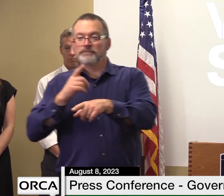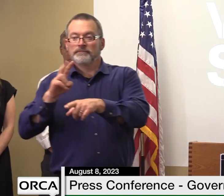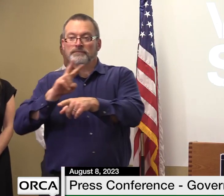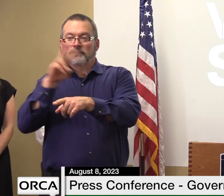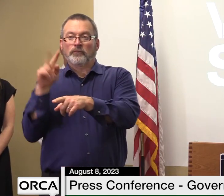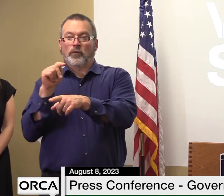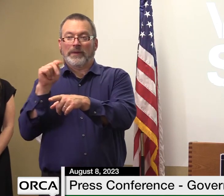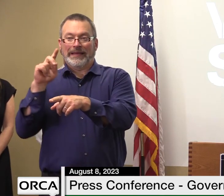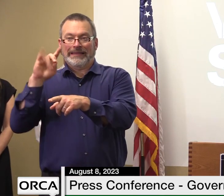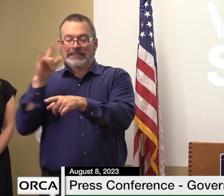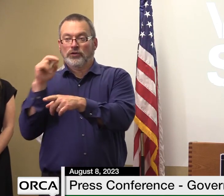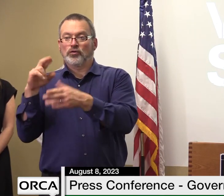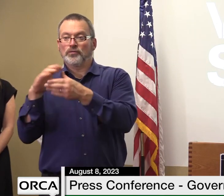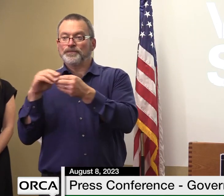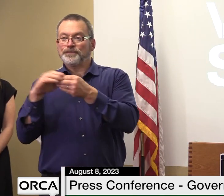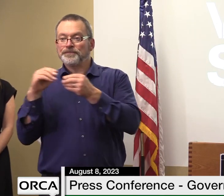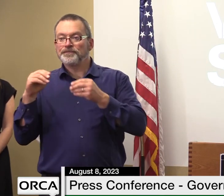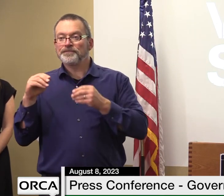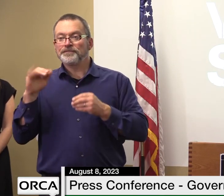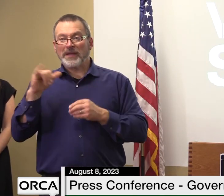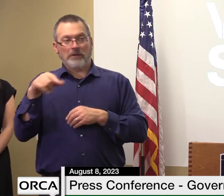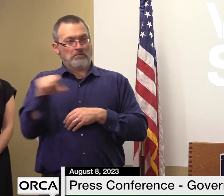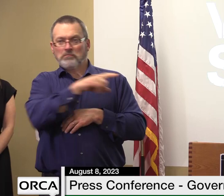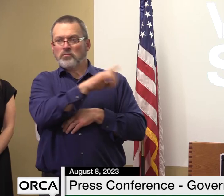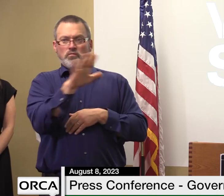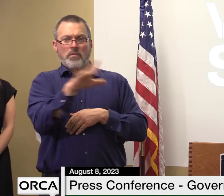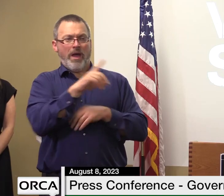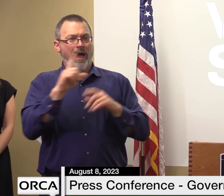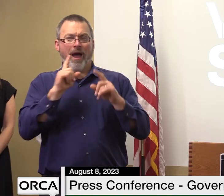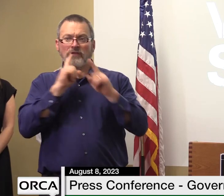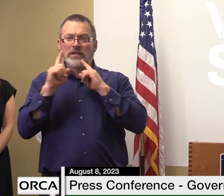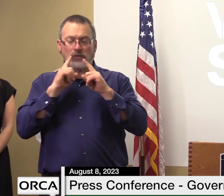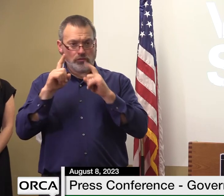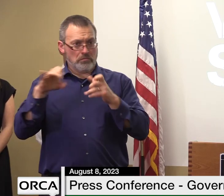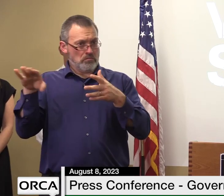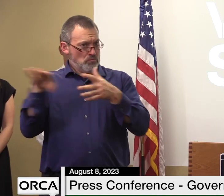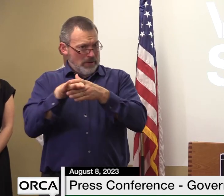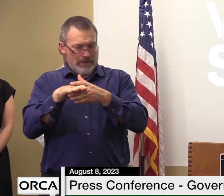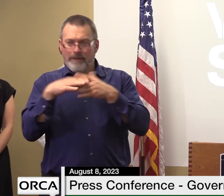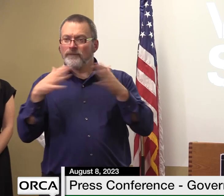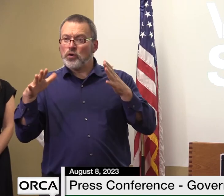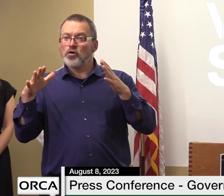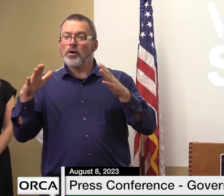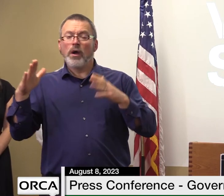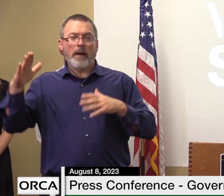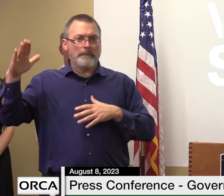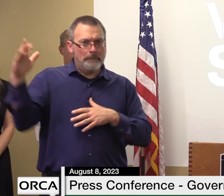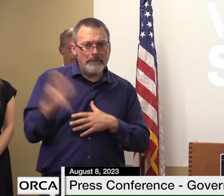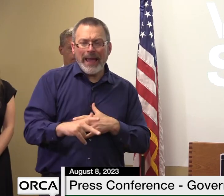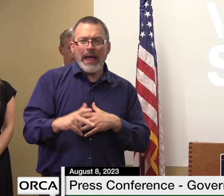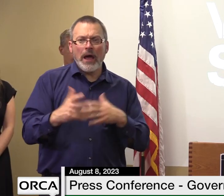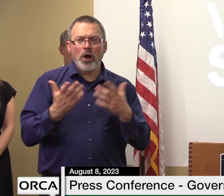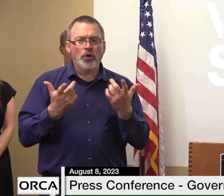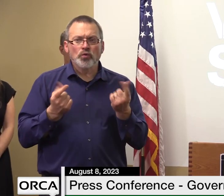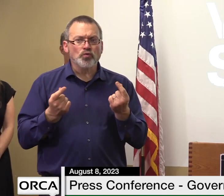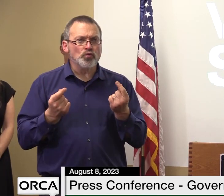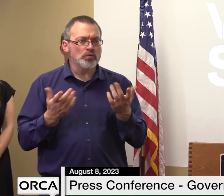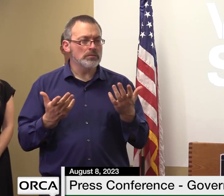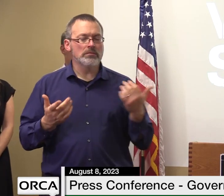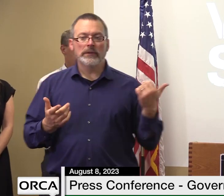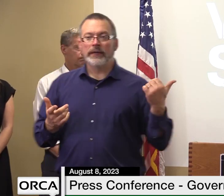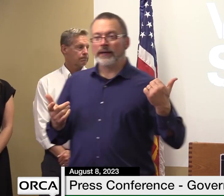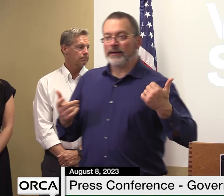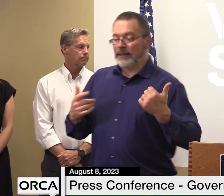would be introduced very shortly after they return and i think it's a bit better question for them i i don't know how that